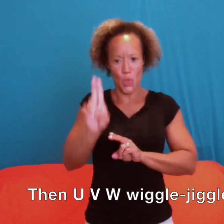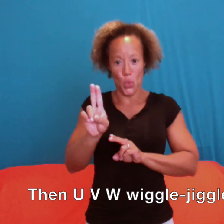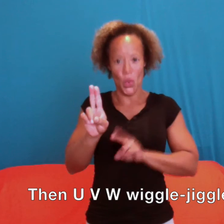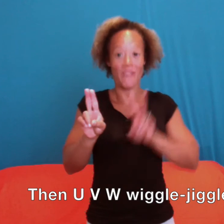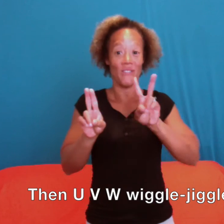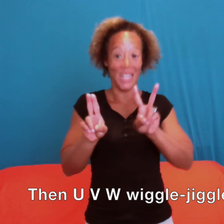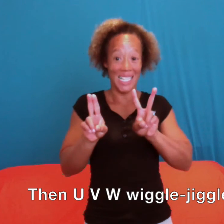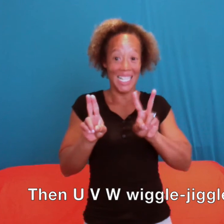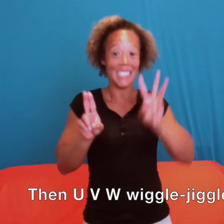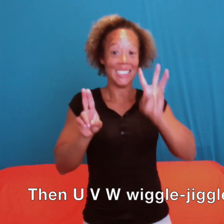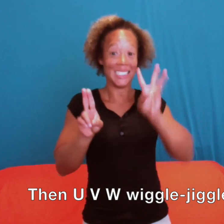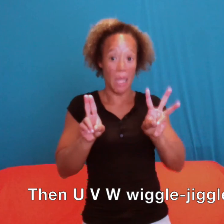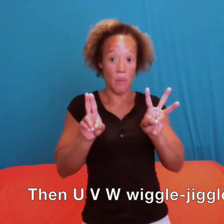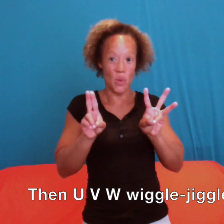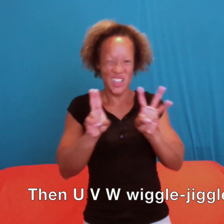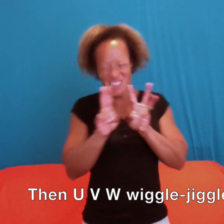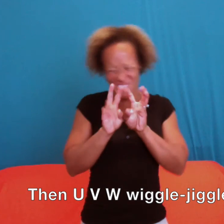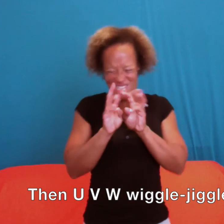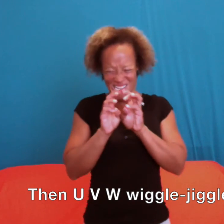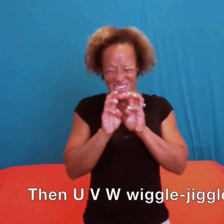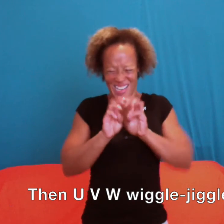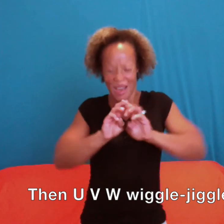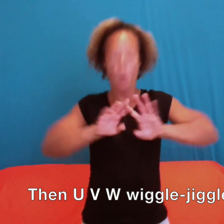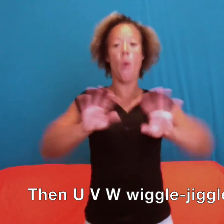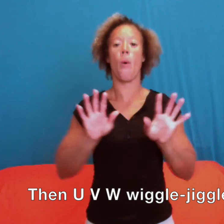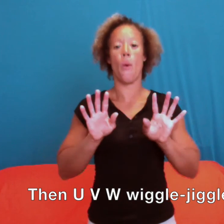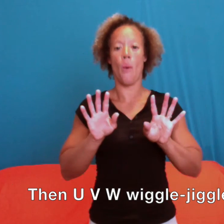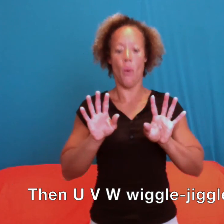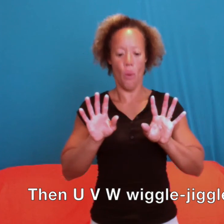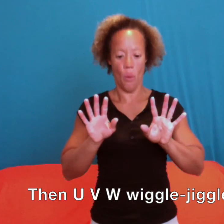U V W Wiggle Jiggle Free